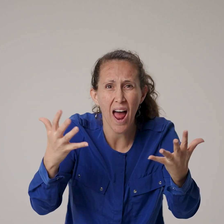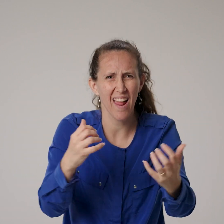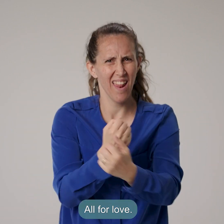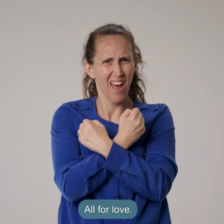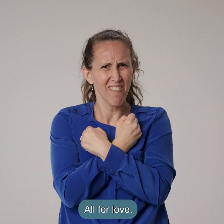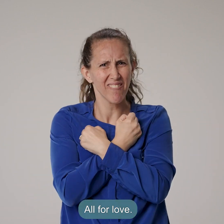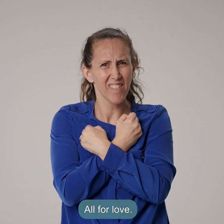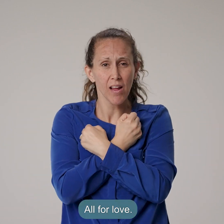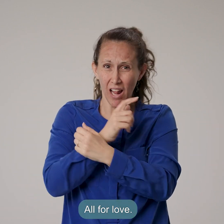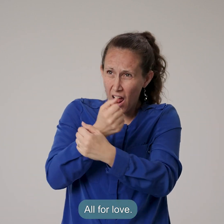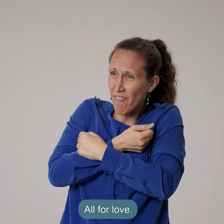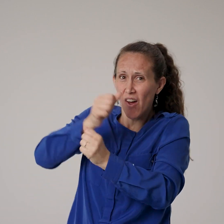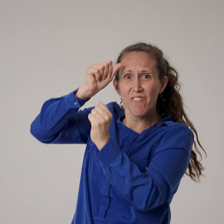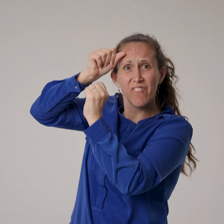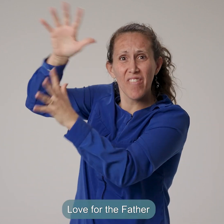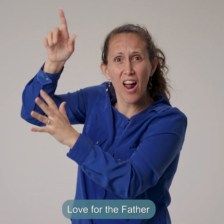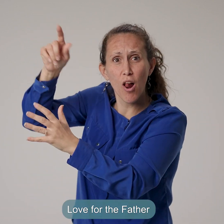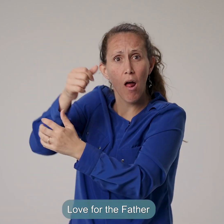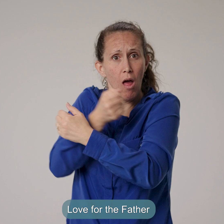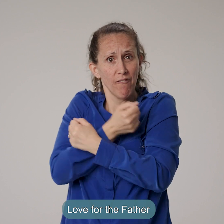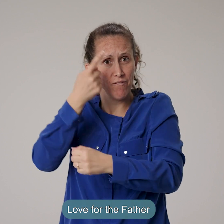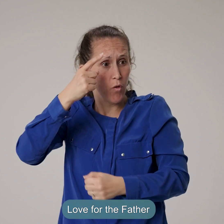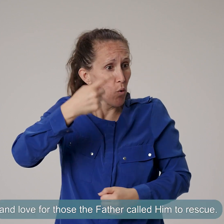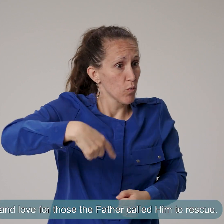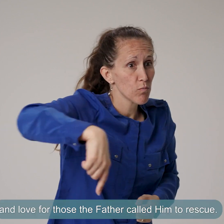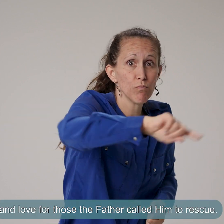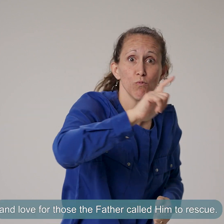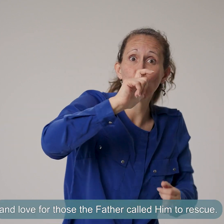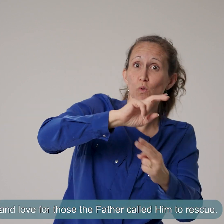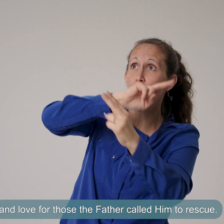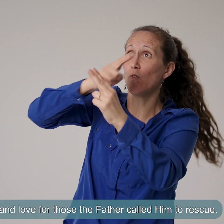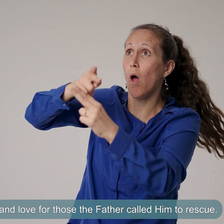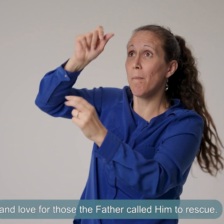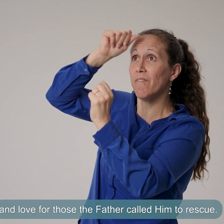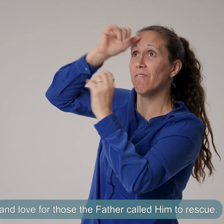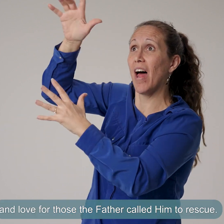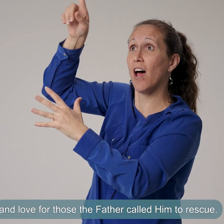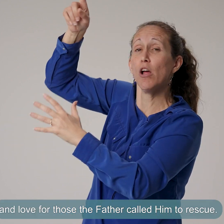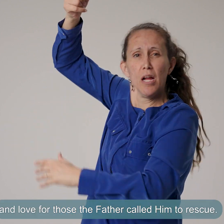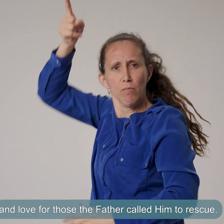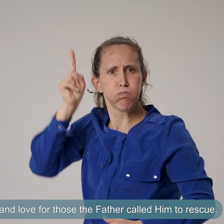All for love. Love for the Father and love for those the Father called him to rescue.